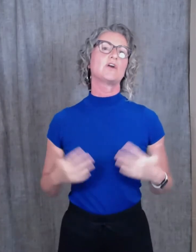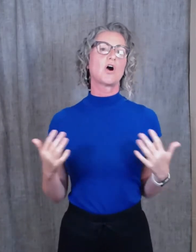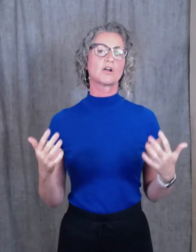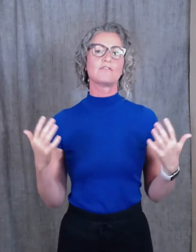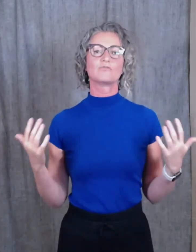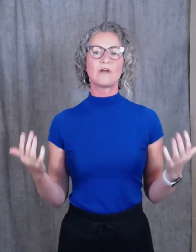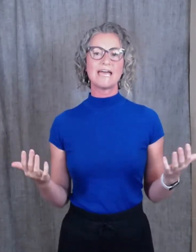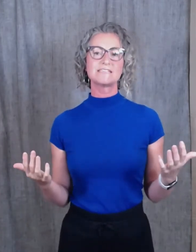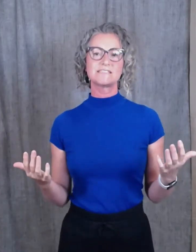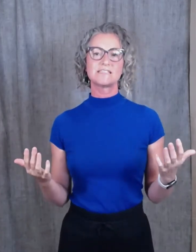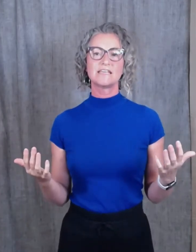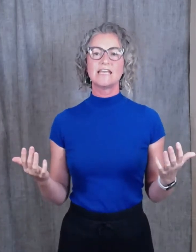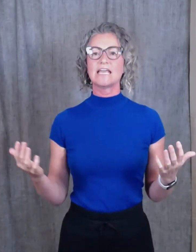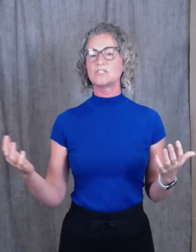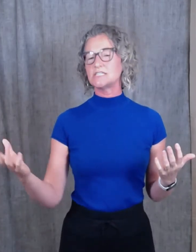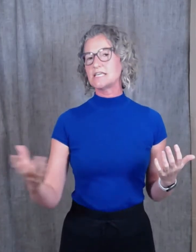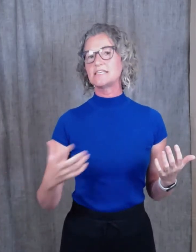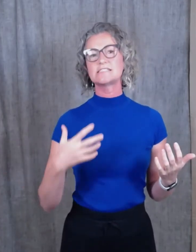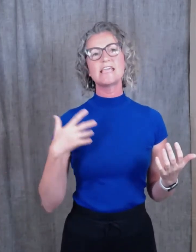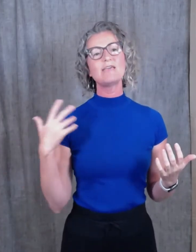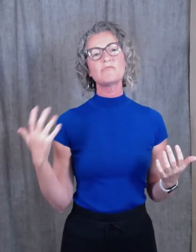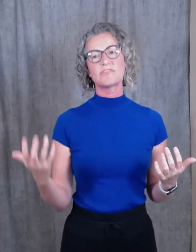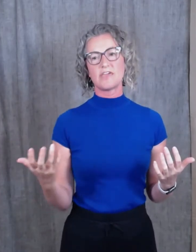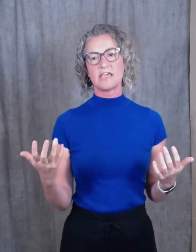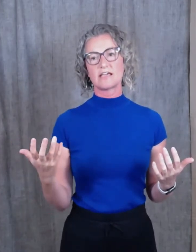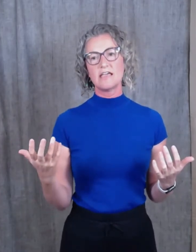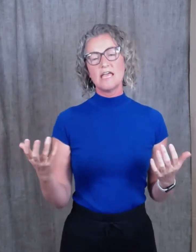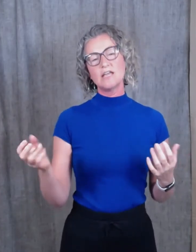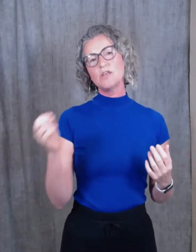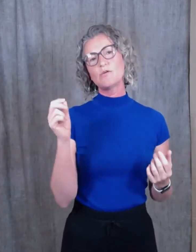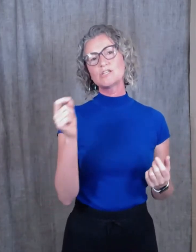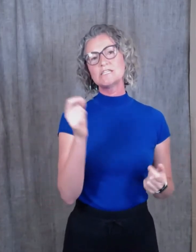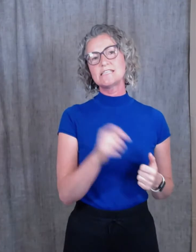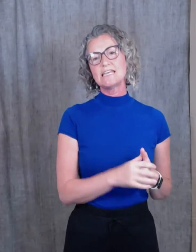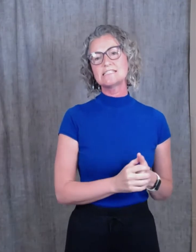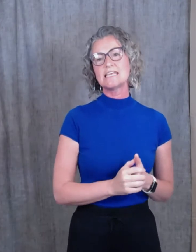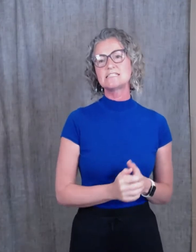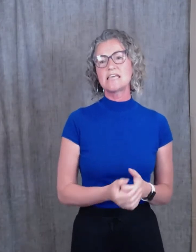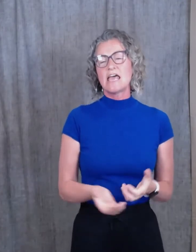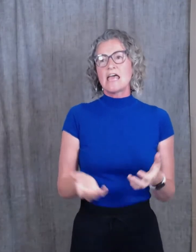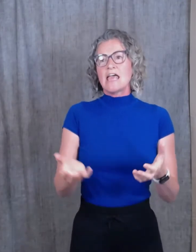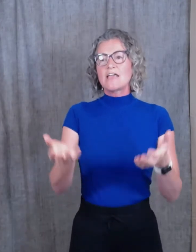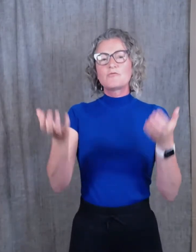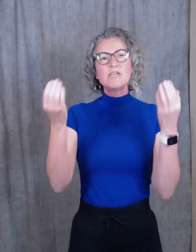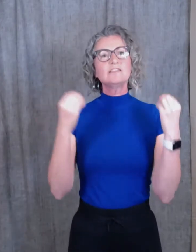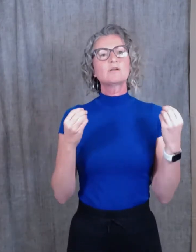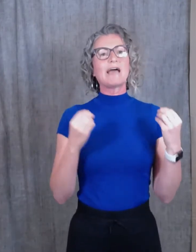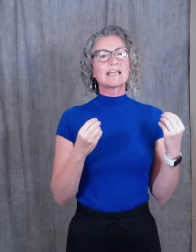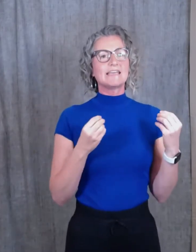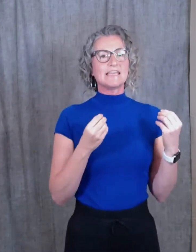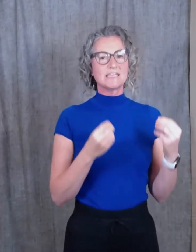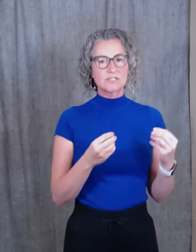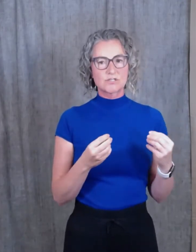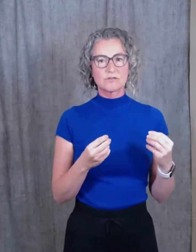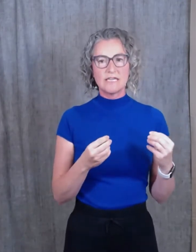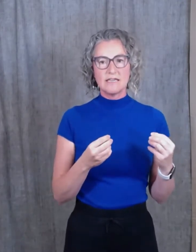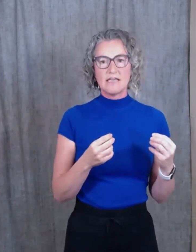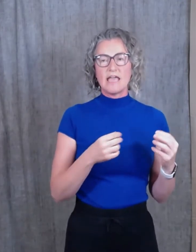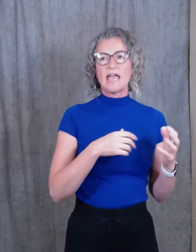Art of Rest. And she said the same thing. And you know, what she said is, if we look back in history, and